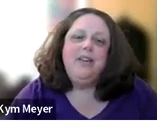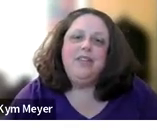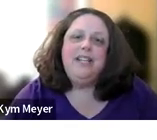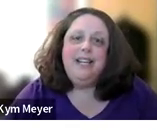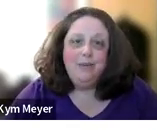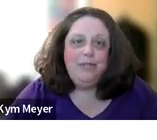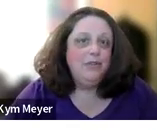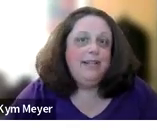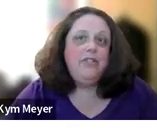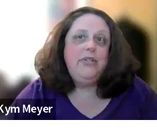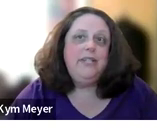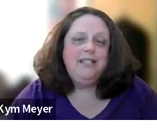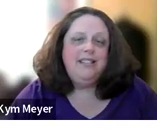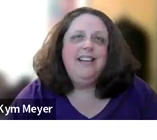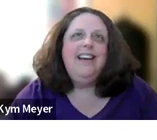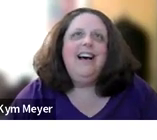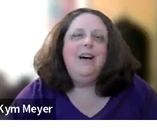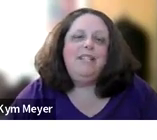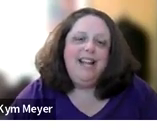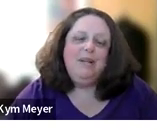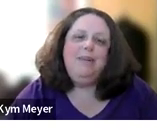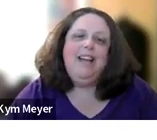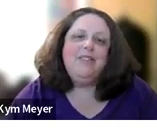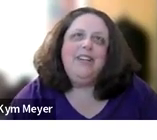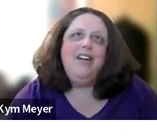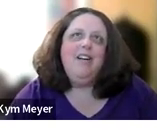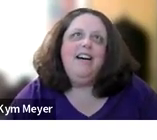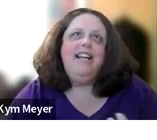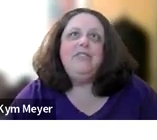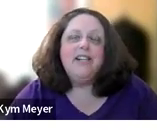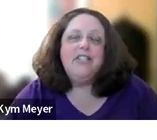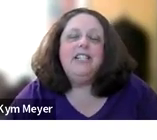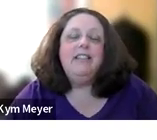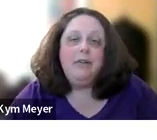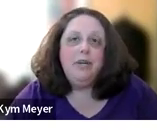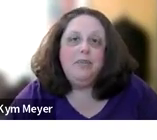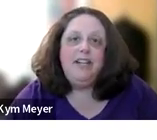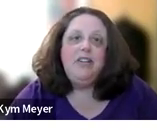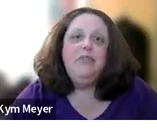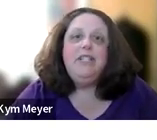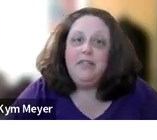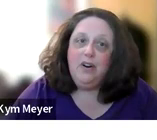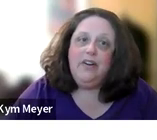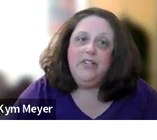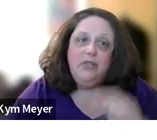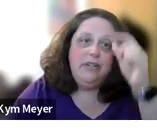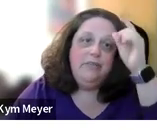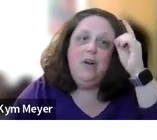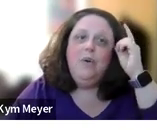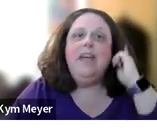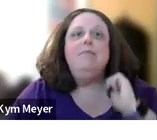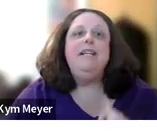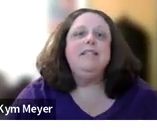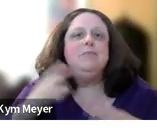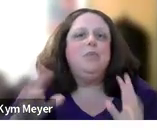Worcester State University in Worcester, Massachusetts. Today I'm going to be lecturing on Introduction to Language Deprivation for Deaf and Hard of Hearing Children,